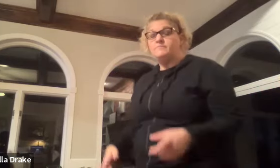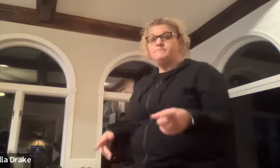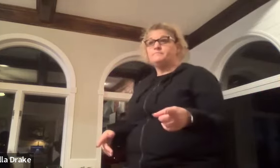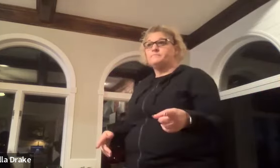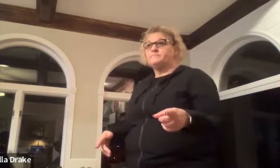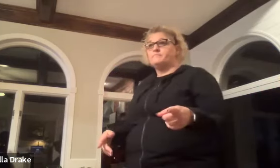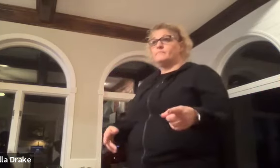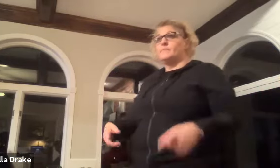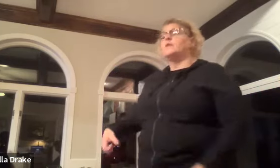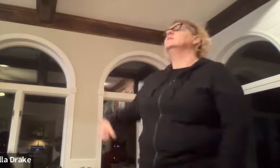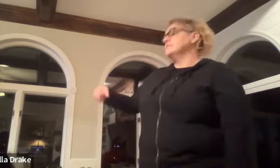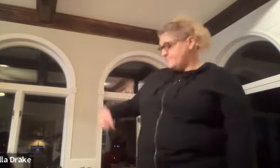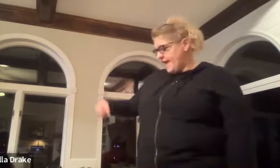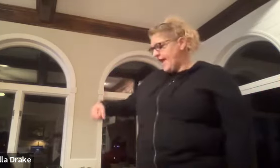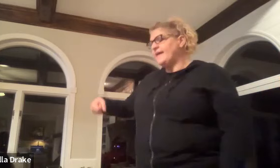this is bag